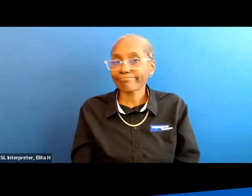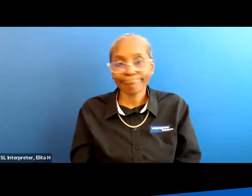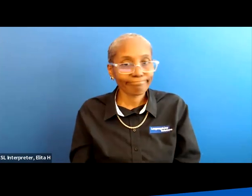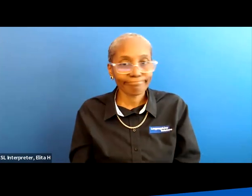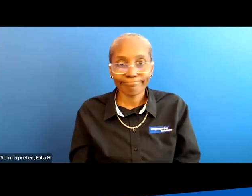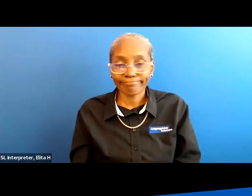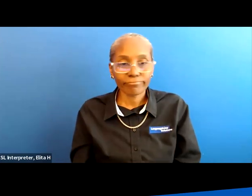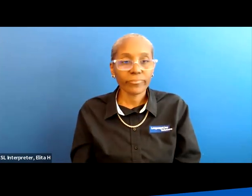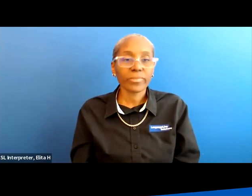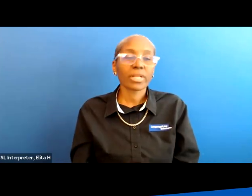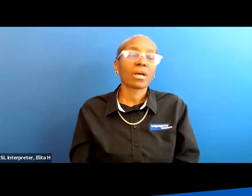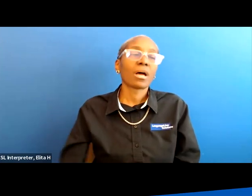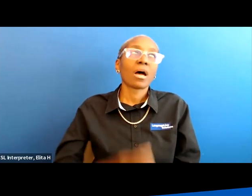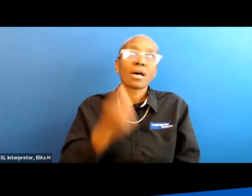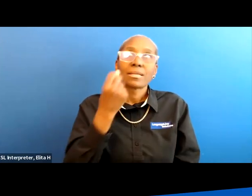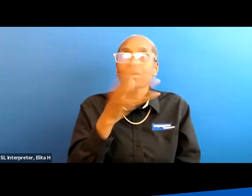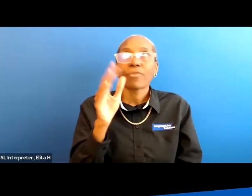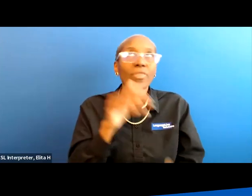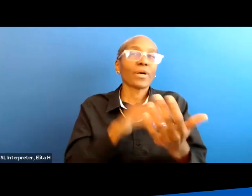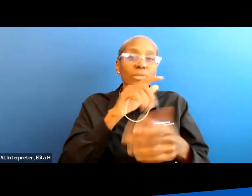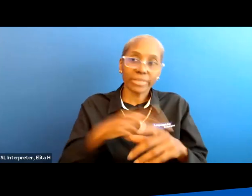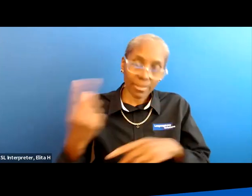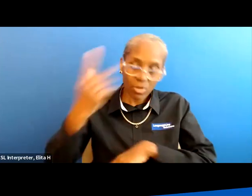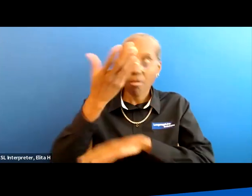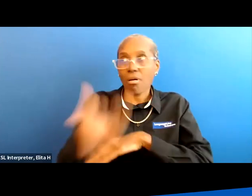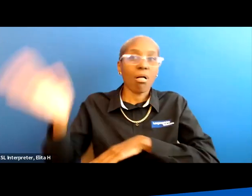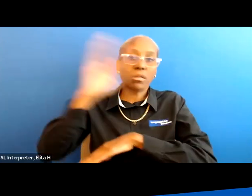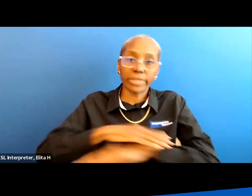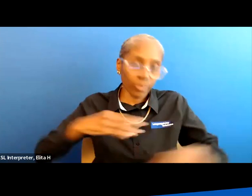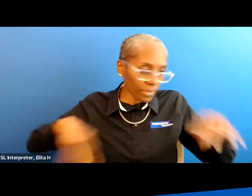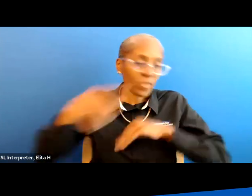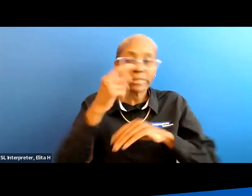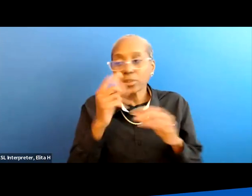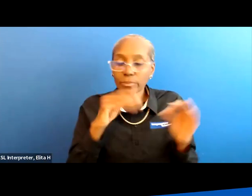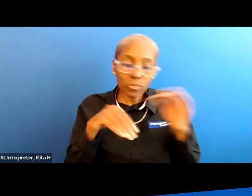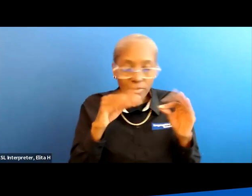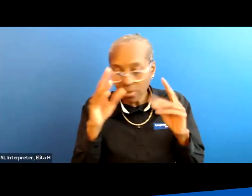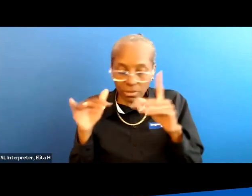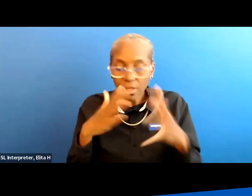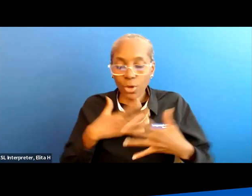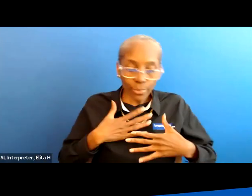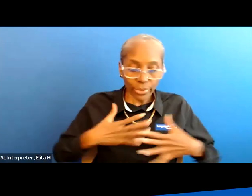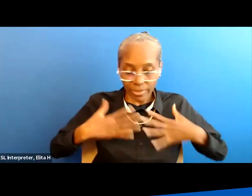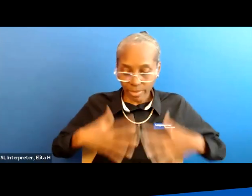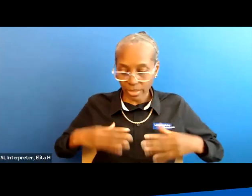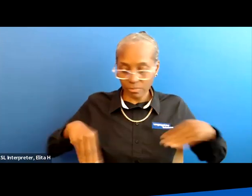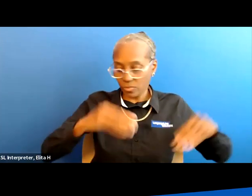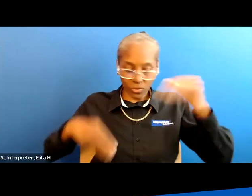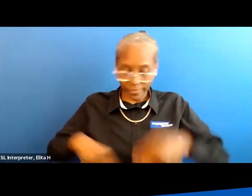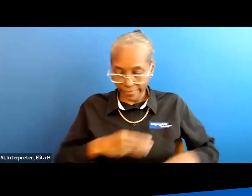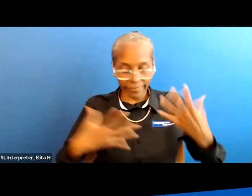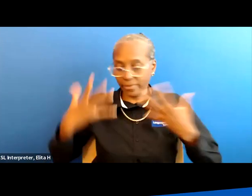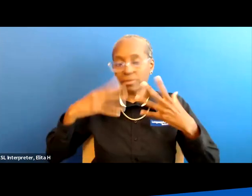moving thousands of times in the day thousands of little tiny movements when we breathe our body's moving and